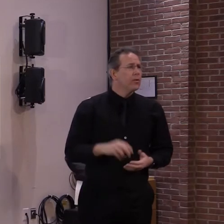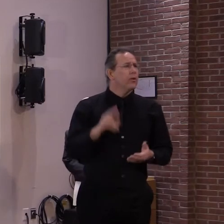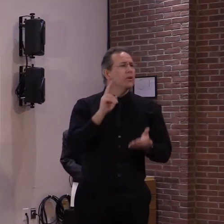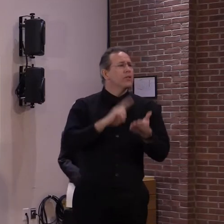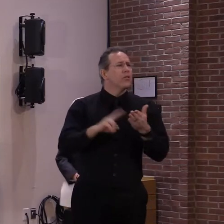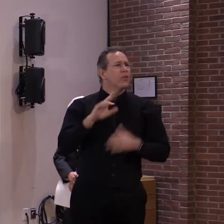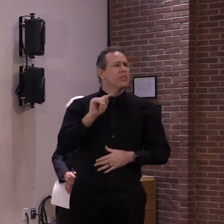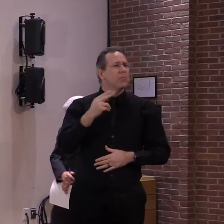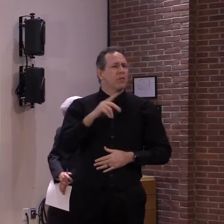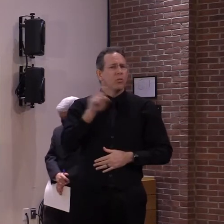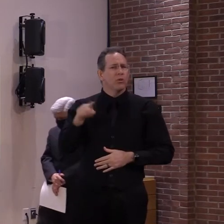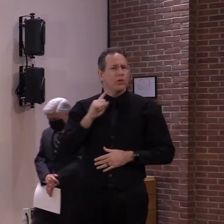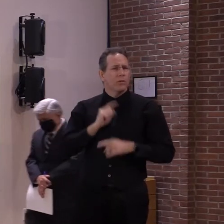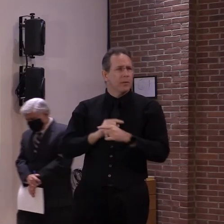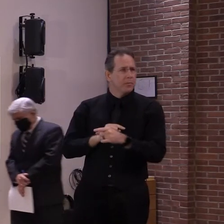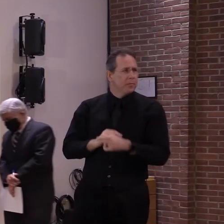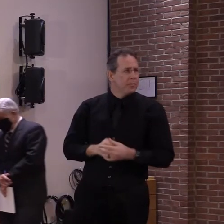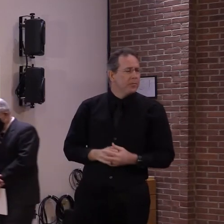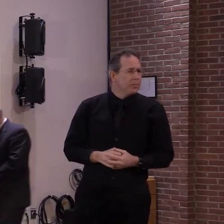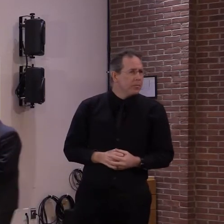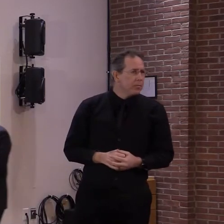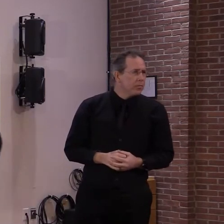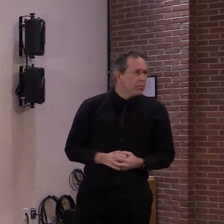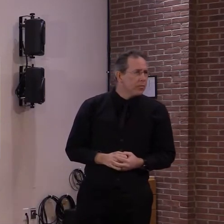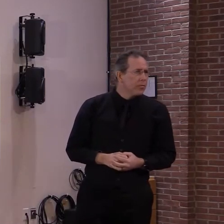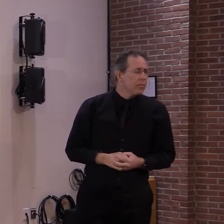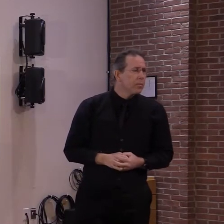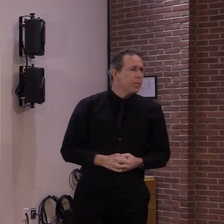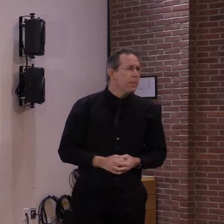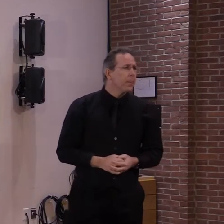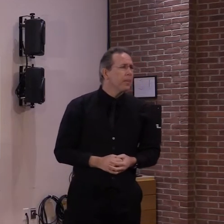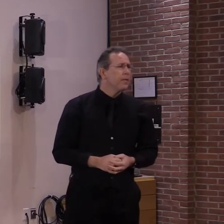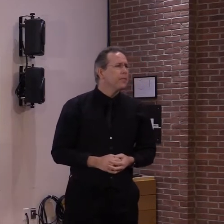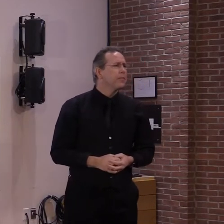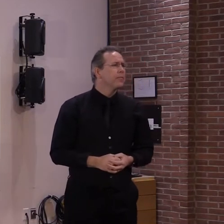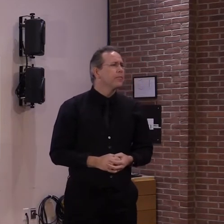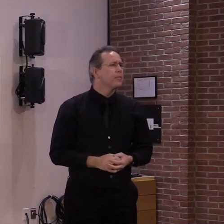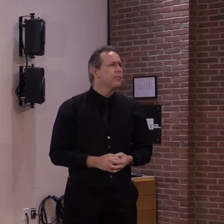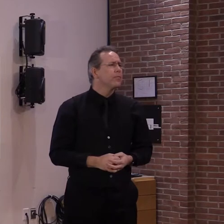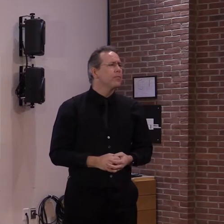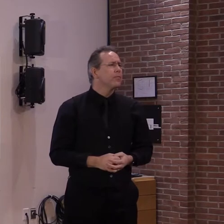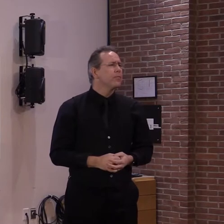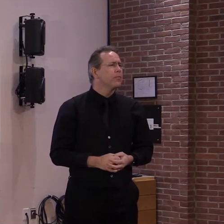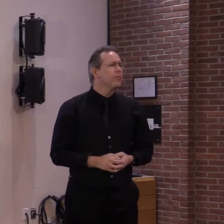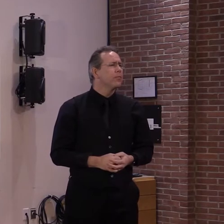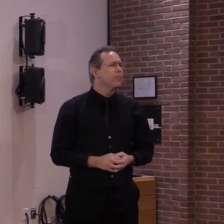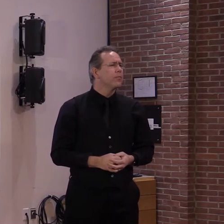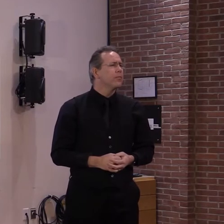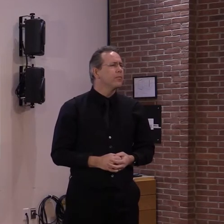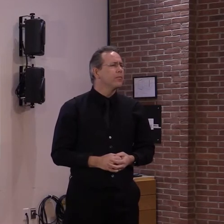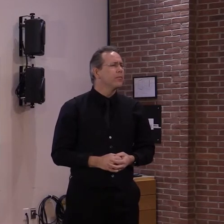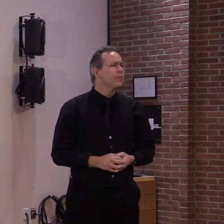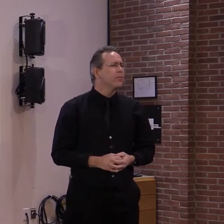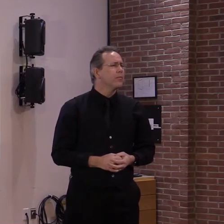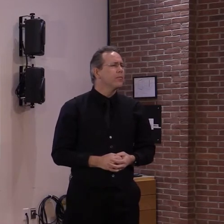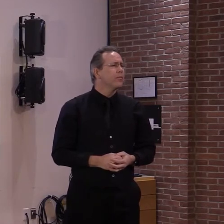mentioned that we've been given about 69,800 doses, and we've administered about 35,000.